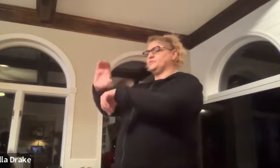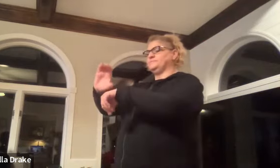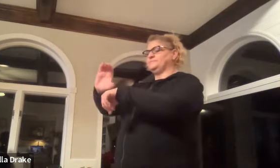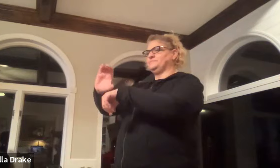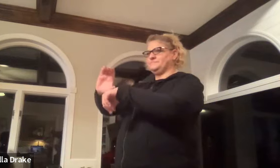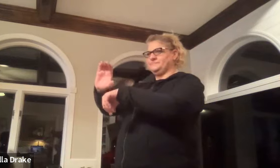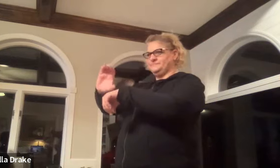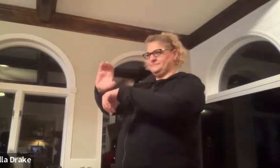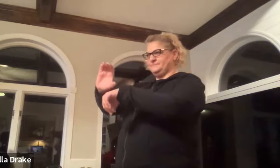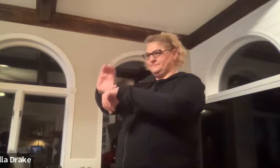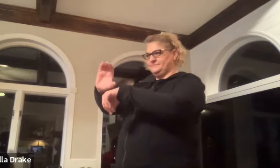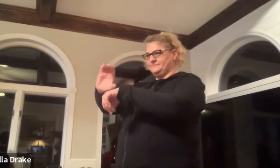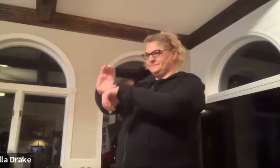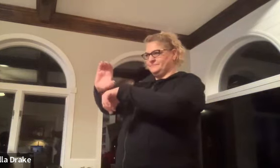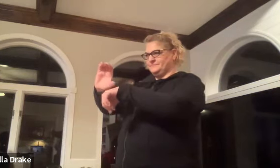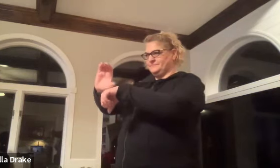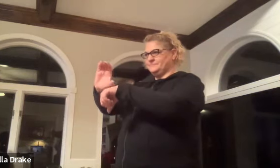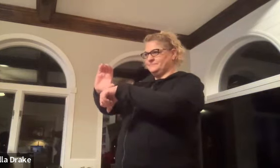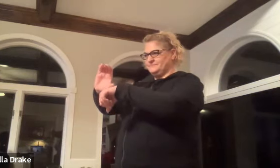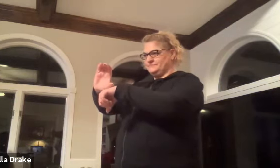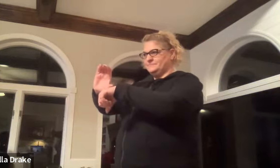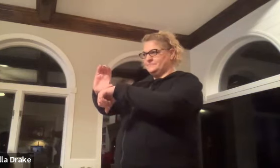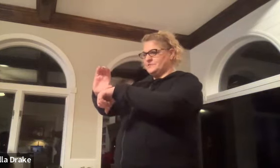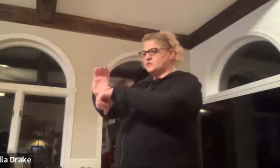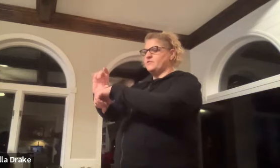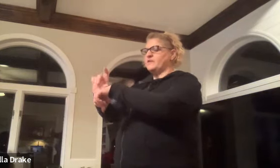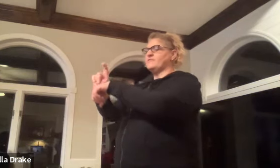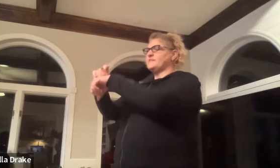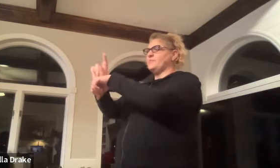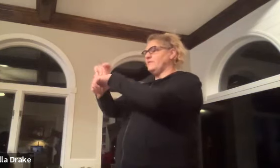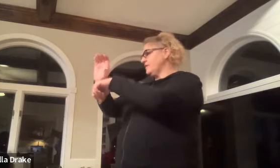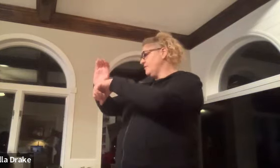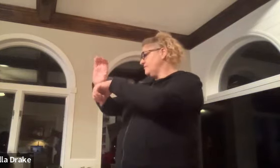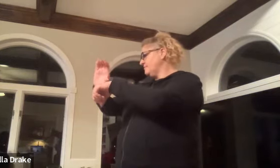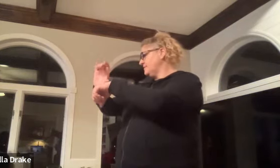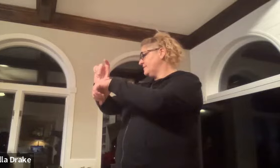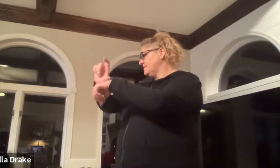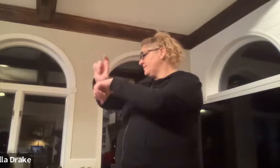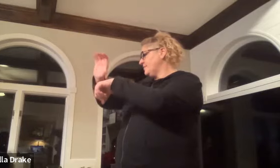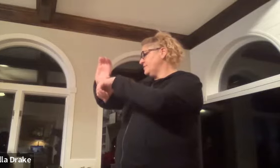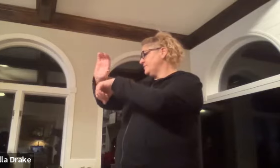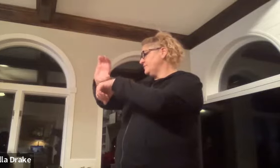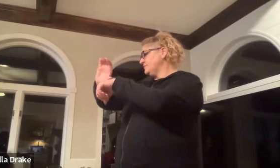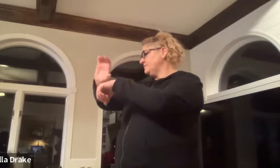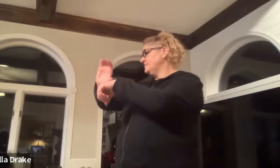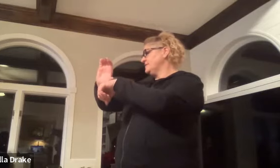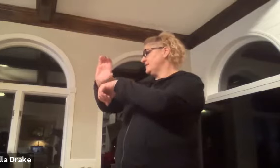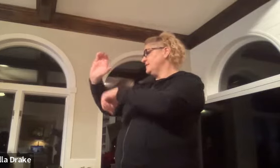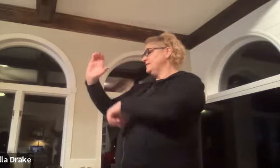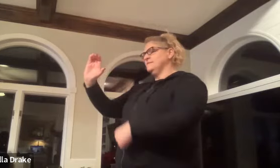church hot chocolate or the church so think of the temple that you're the temple the church let's see so